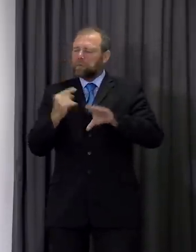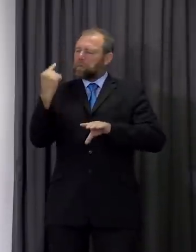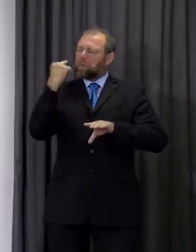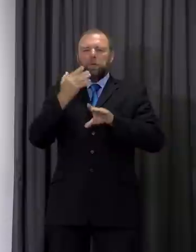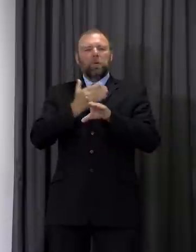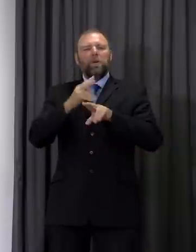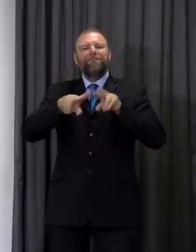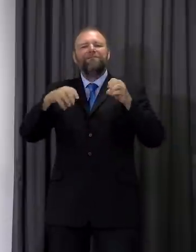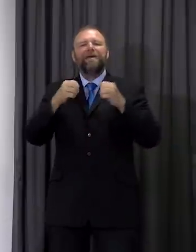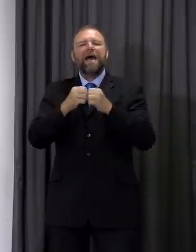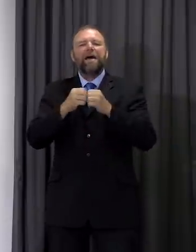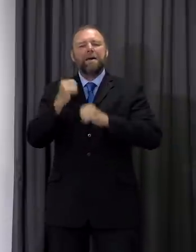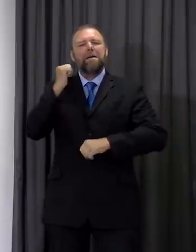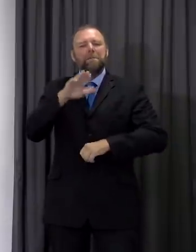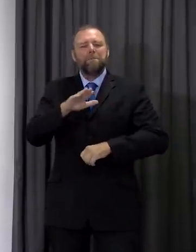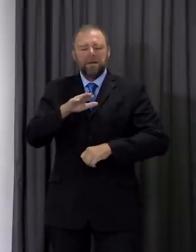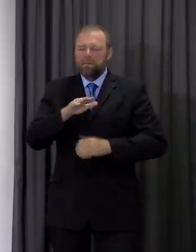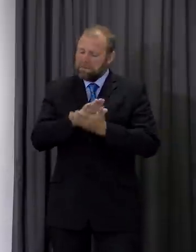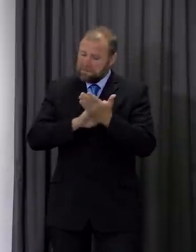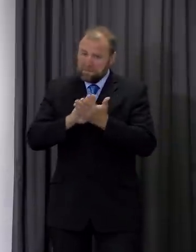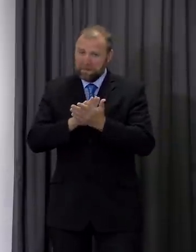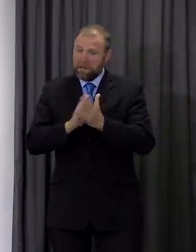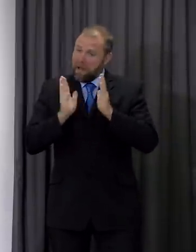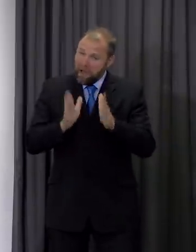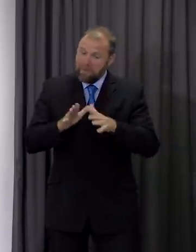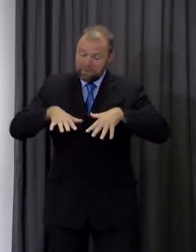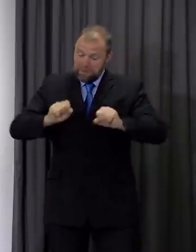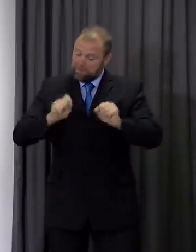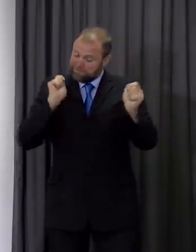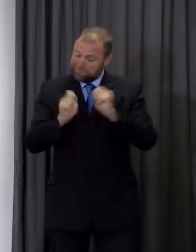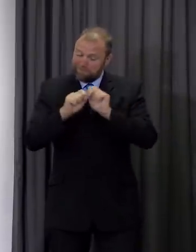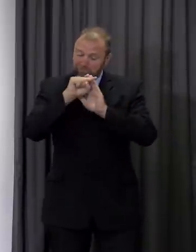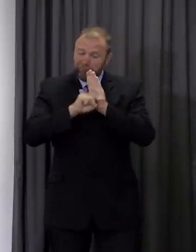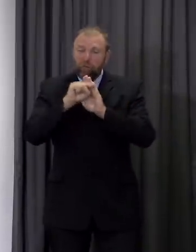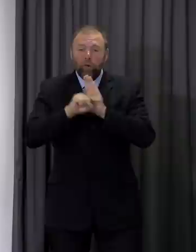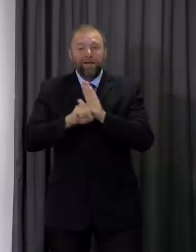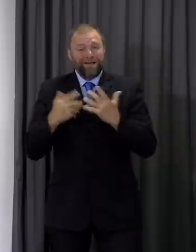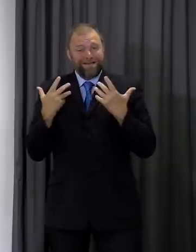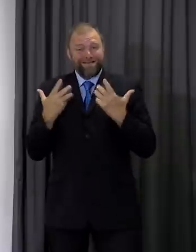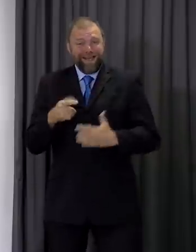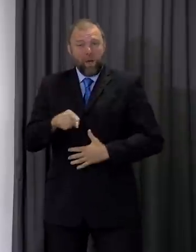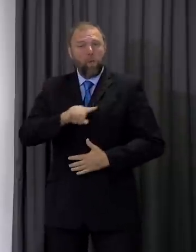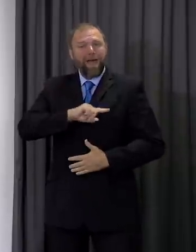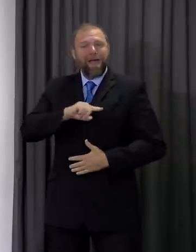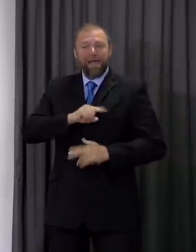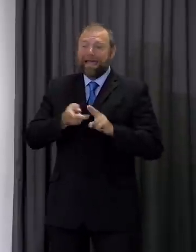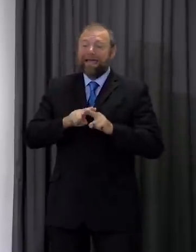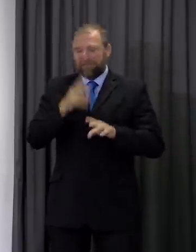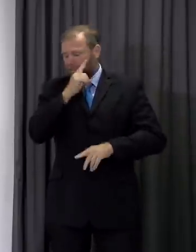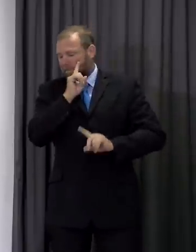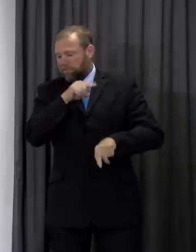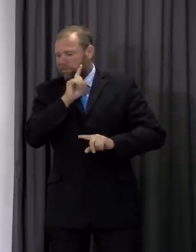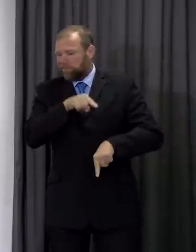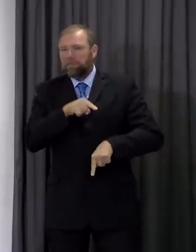early February. It says action should be taken now to prevent significant harm or another full lockdown.